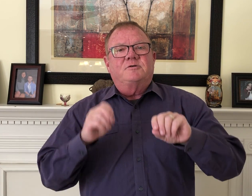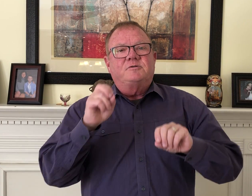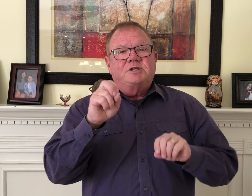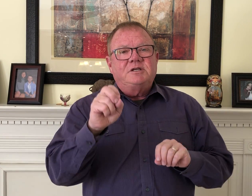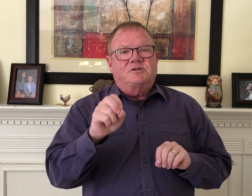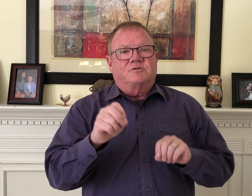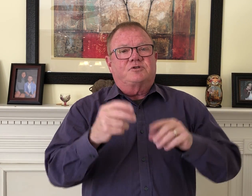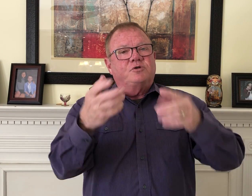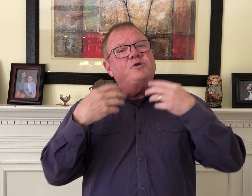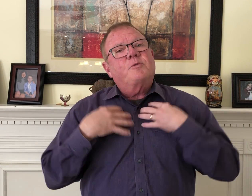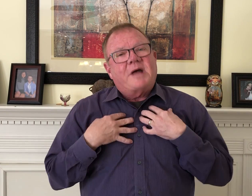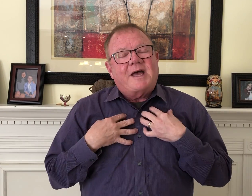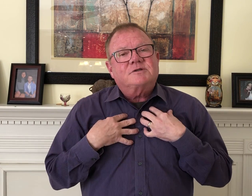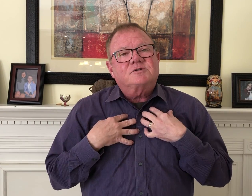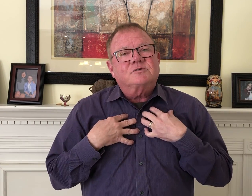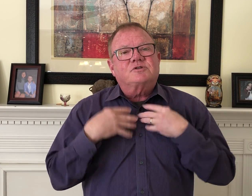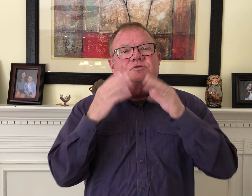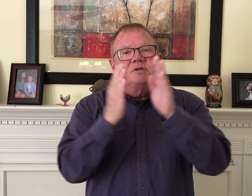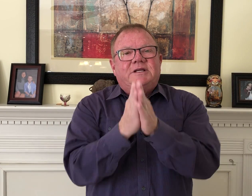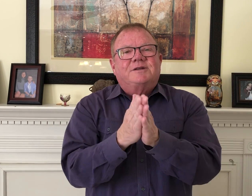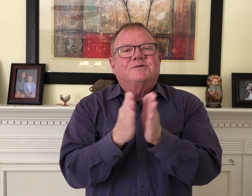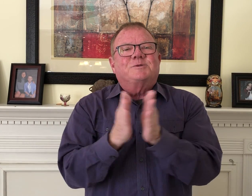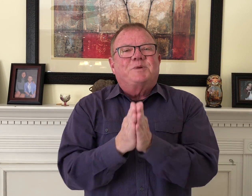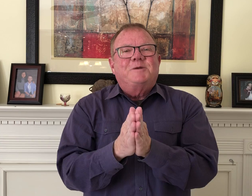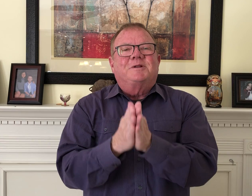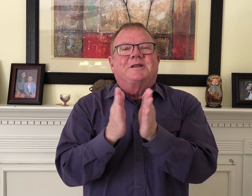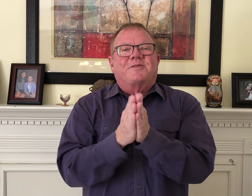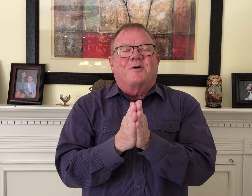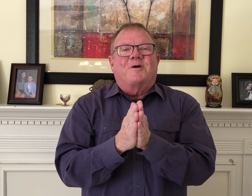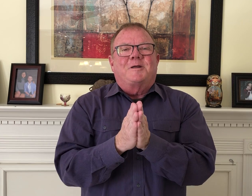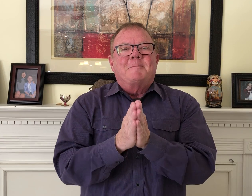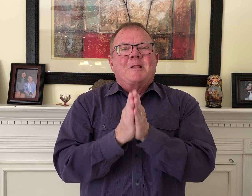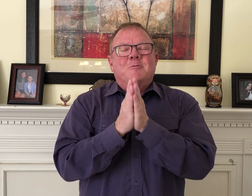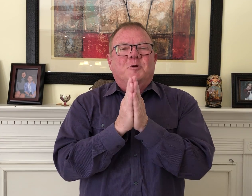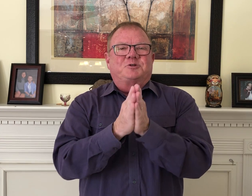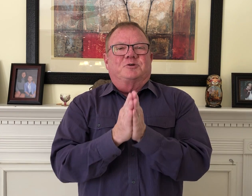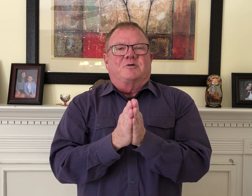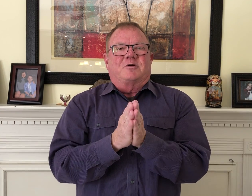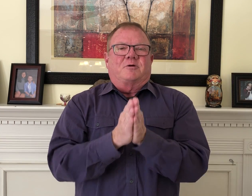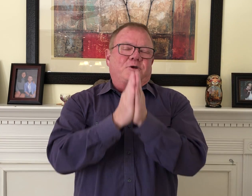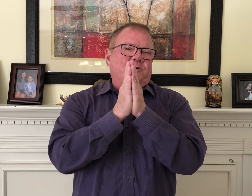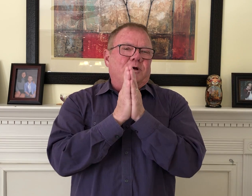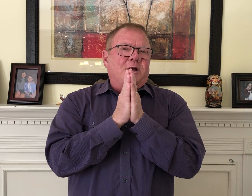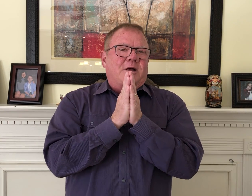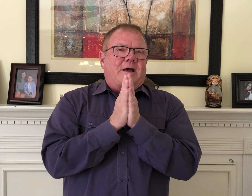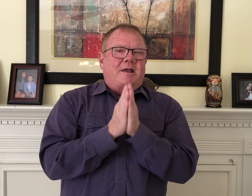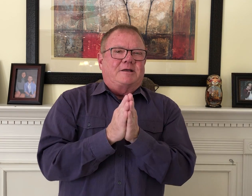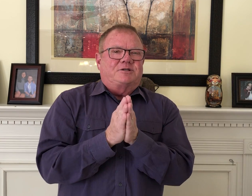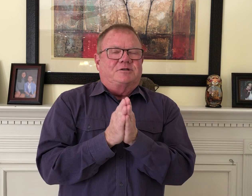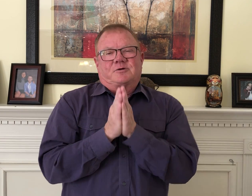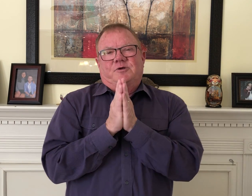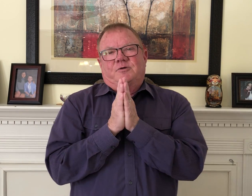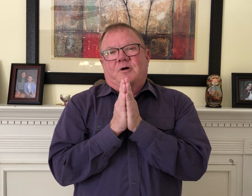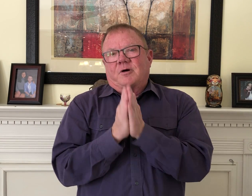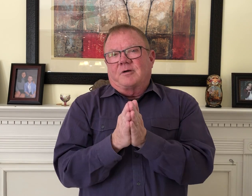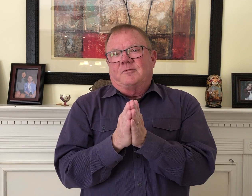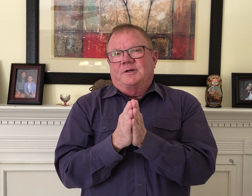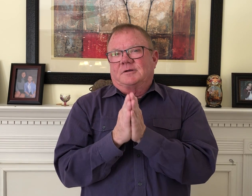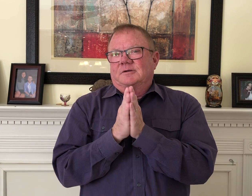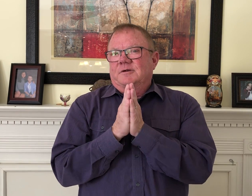to teachers, to your pastors, to leaders and people in authority? Where's your heart? Are you anxious? Are you hard-willed? Are